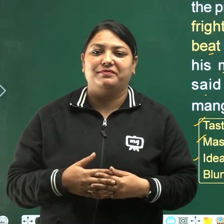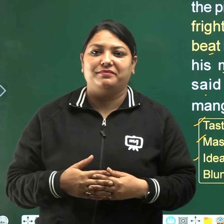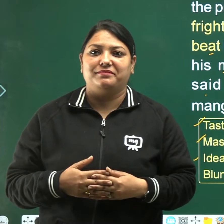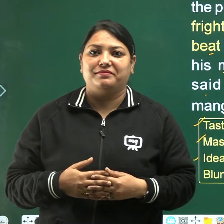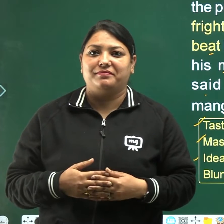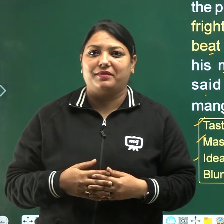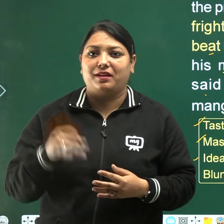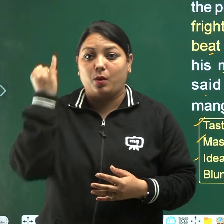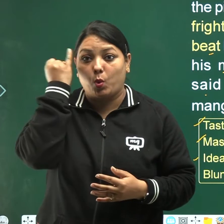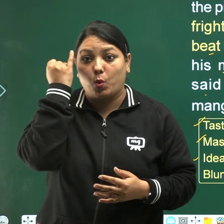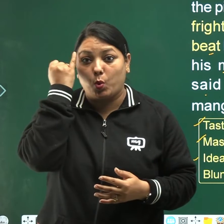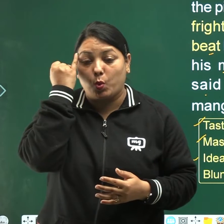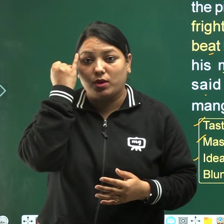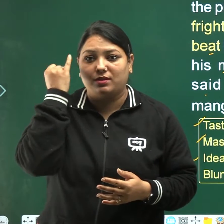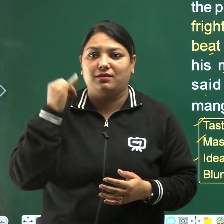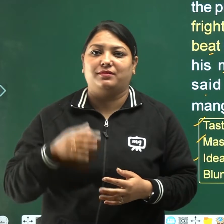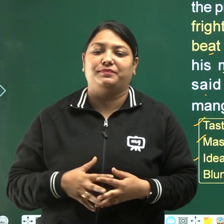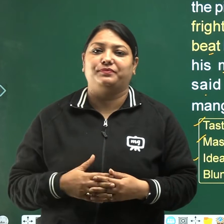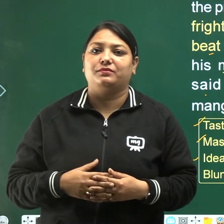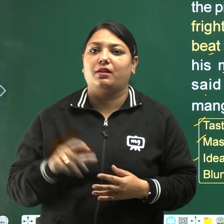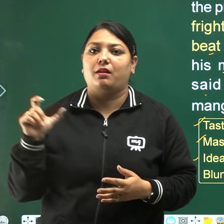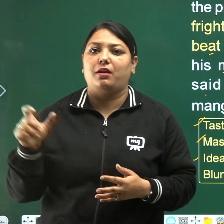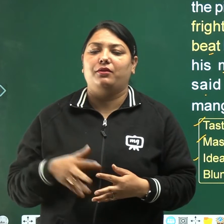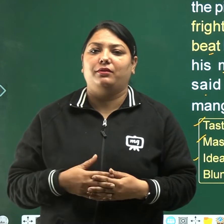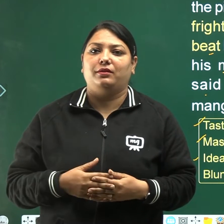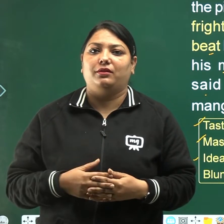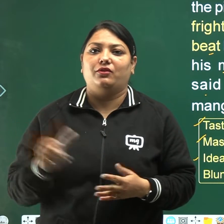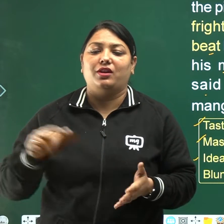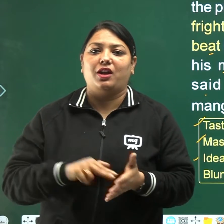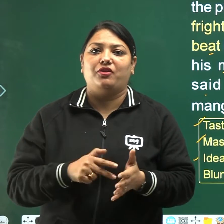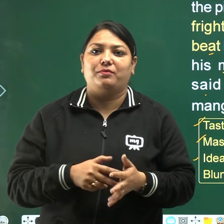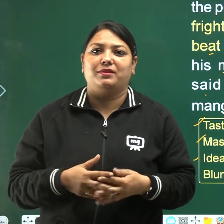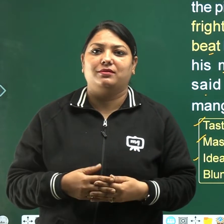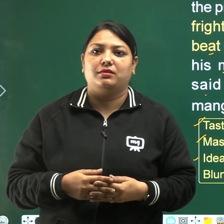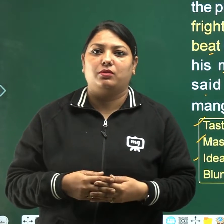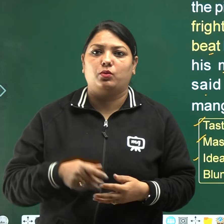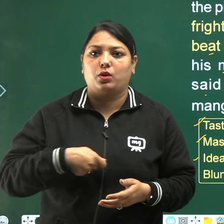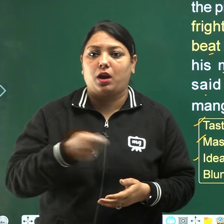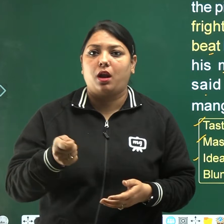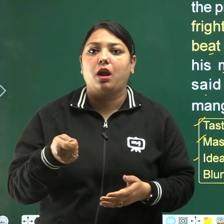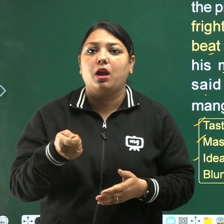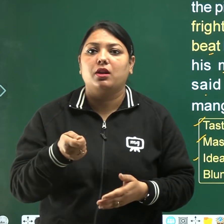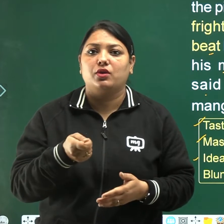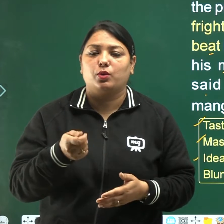bichar, knife, knife means chaku,